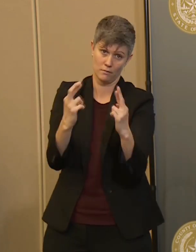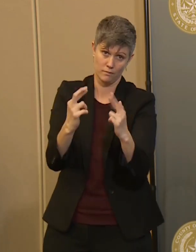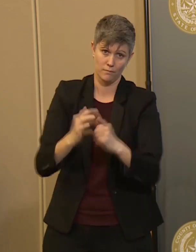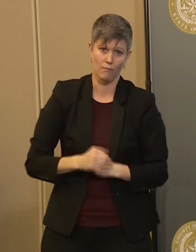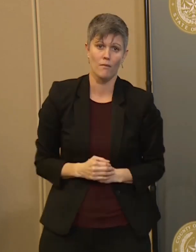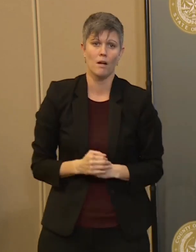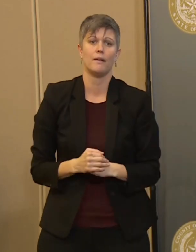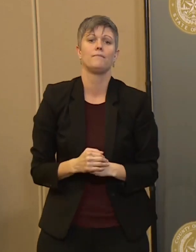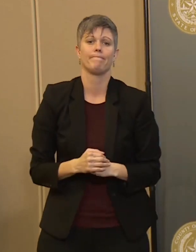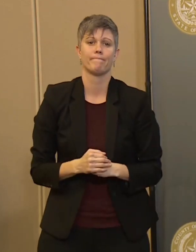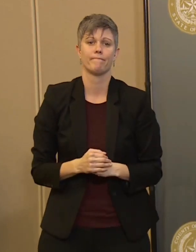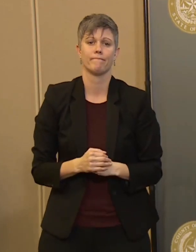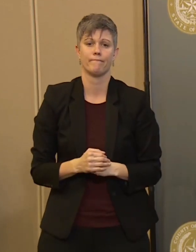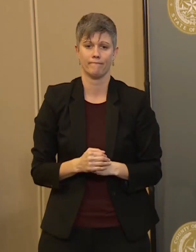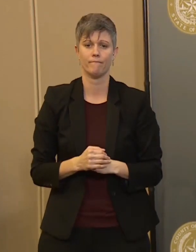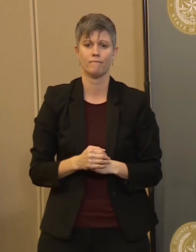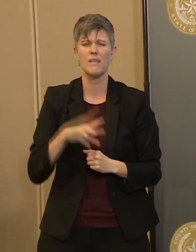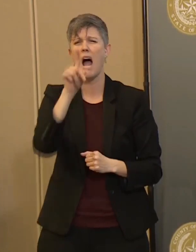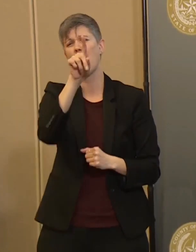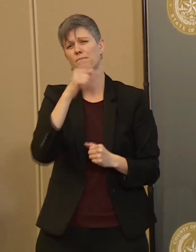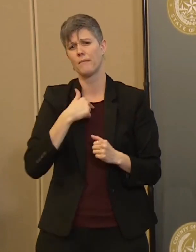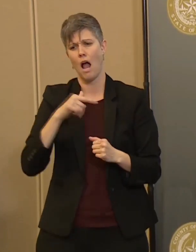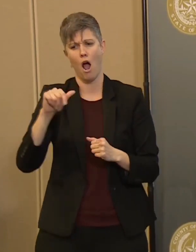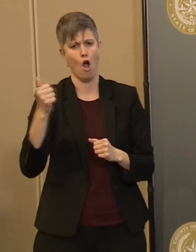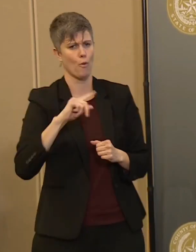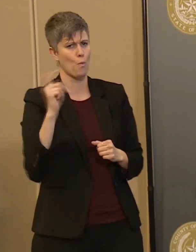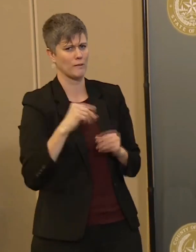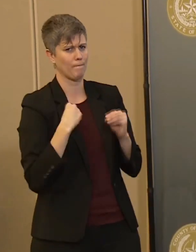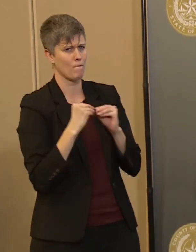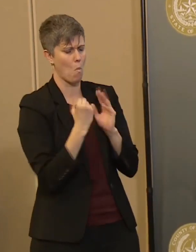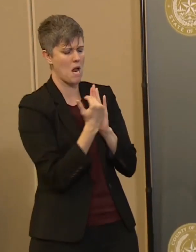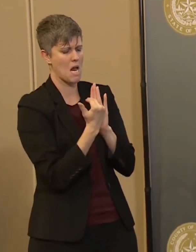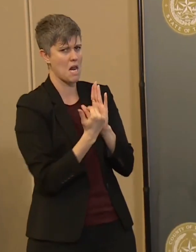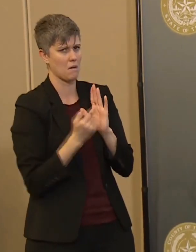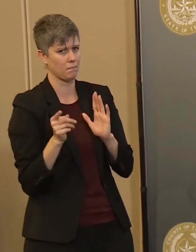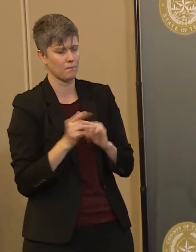Going down the list here. In terms of